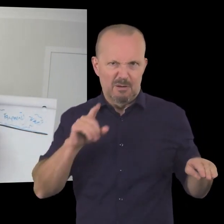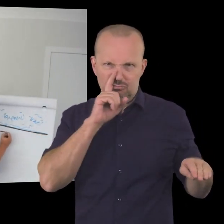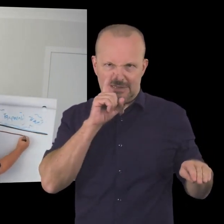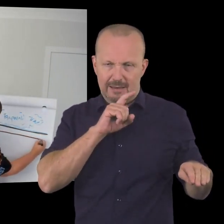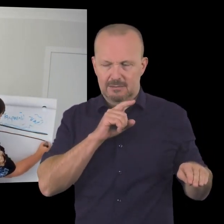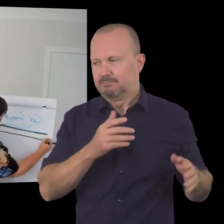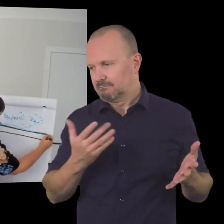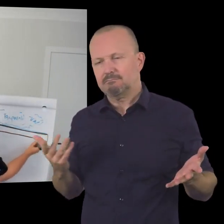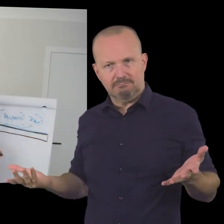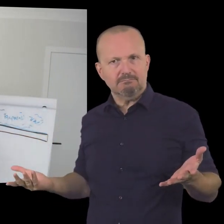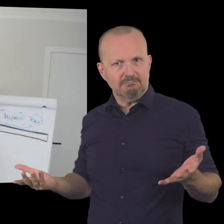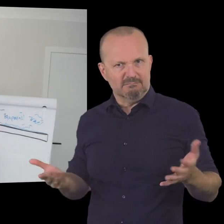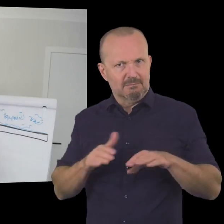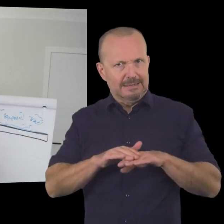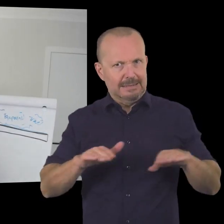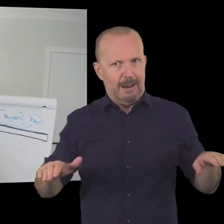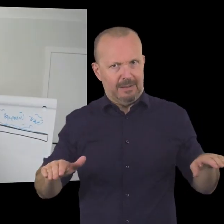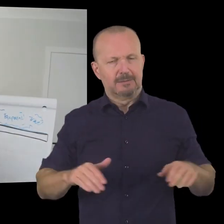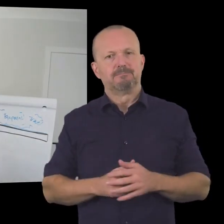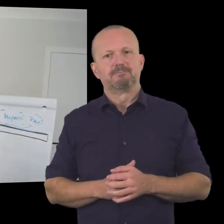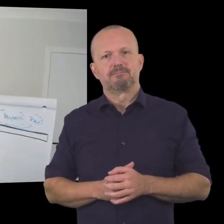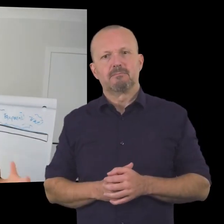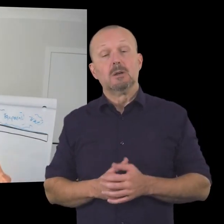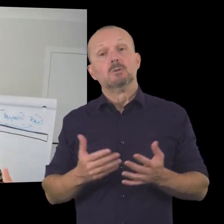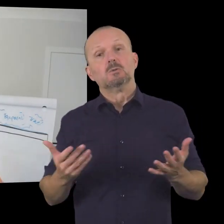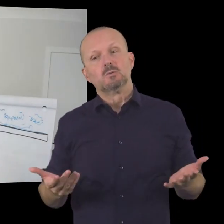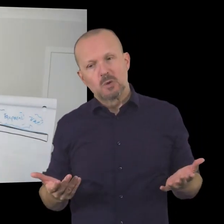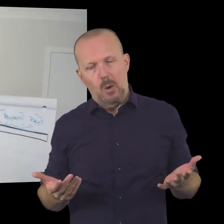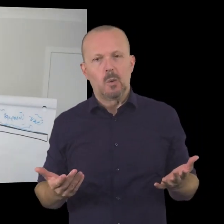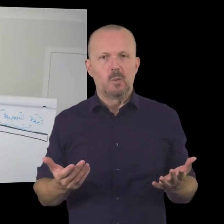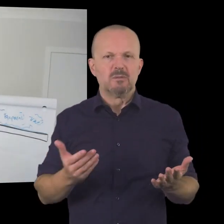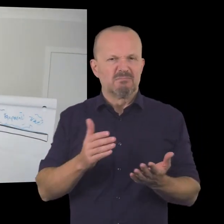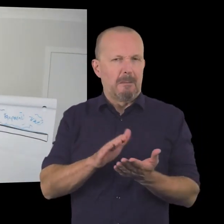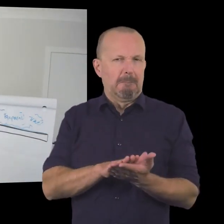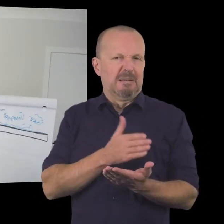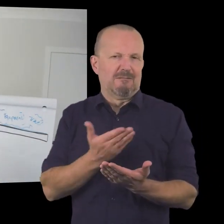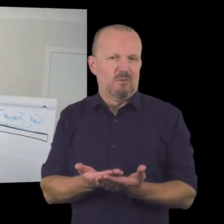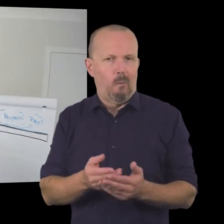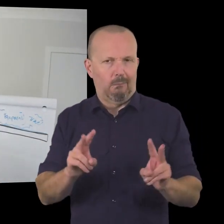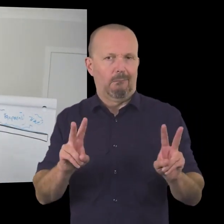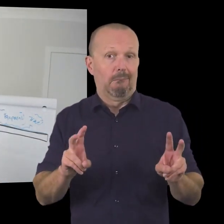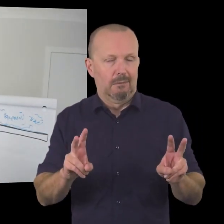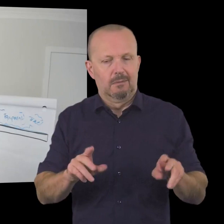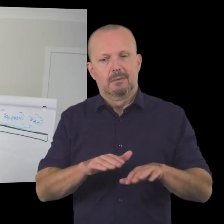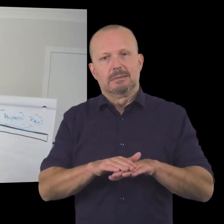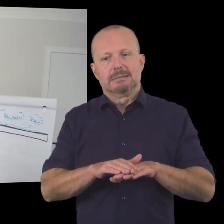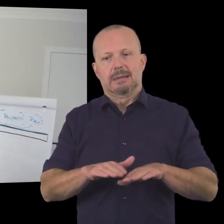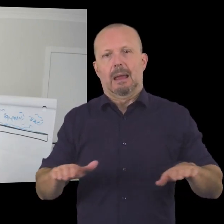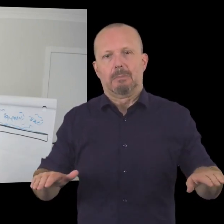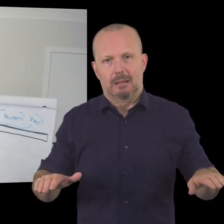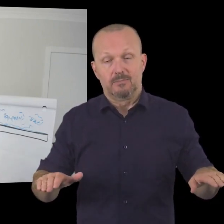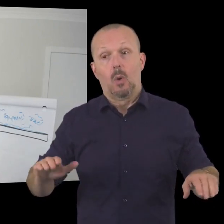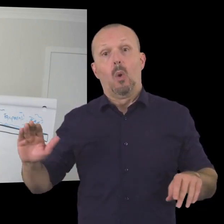to imagine that this is a table top so metaphorically using the metaphor of a table uh